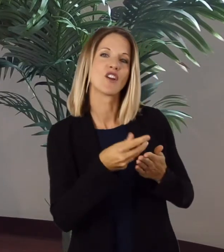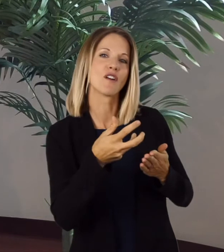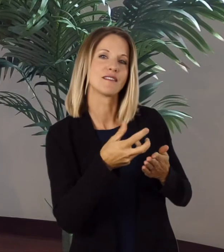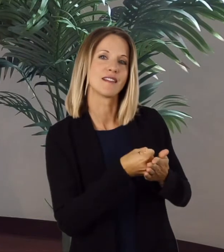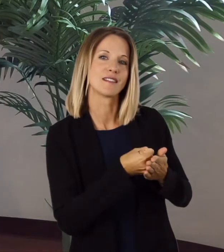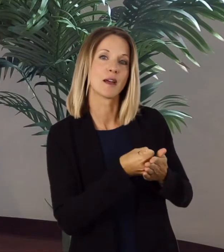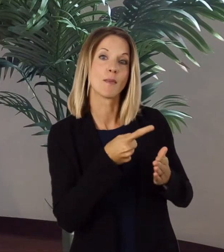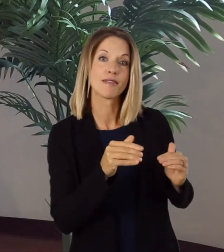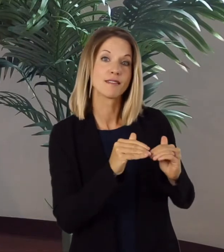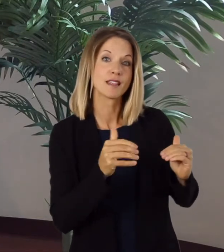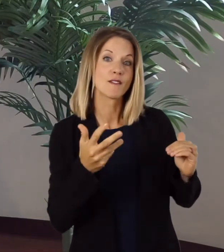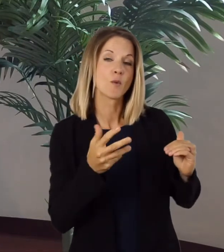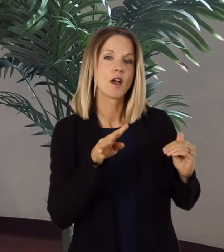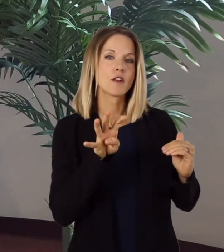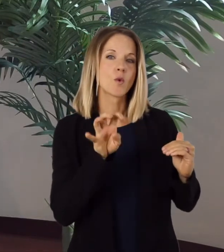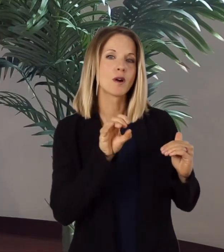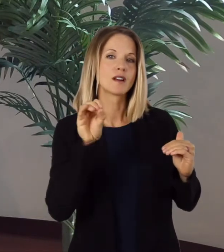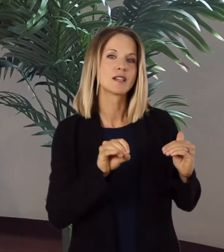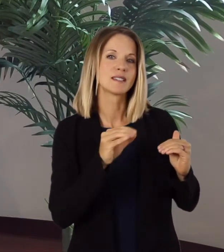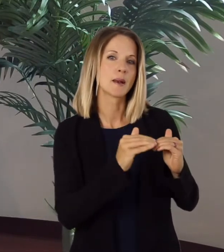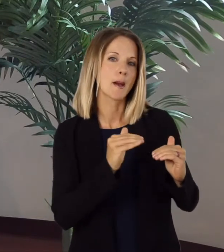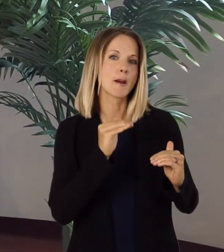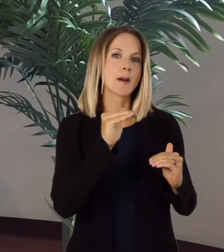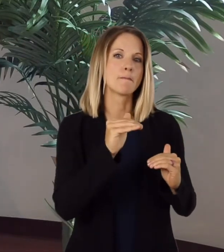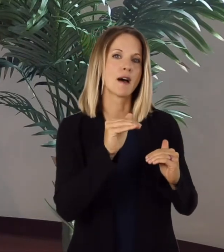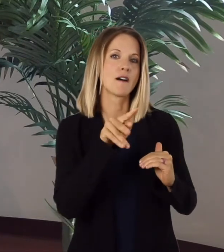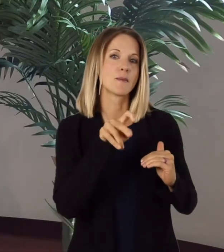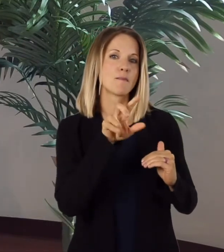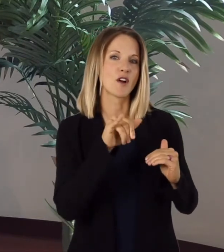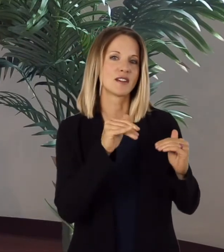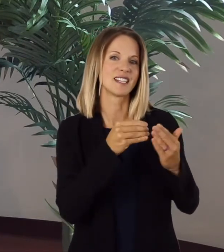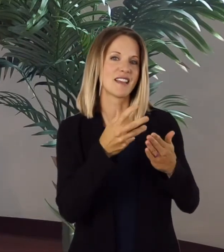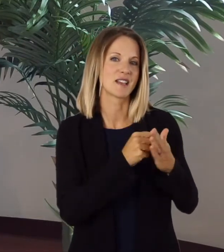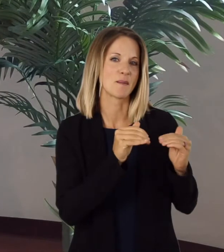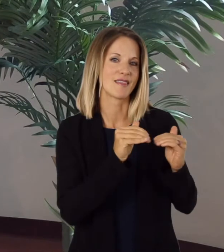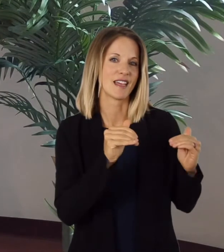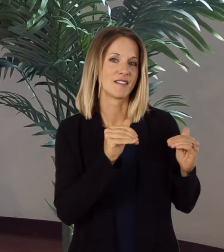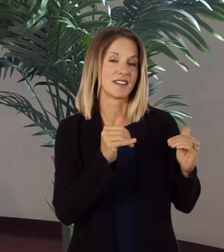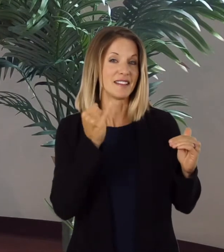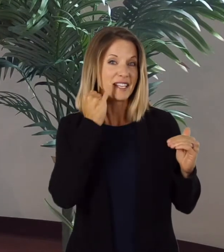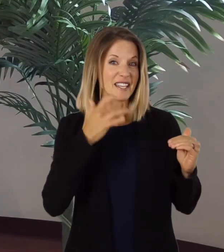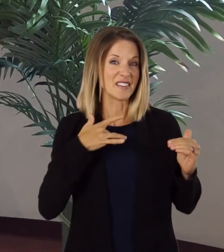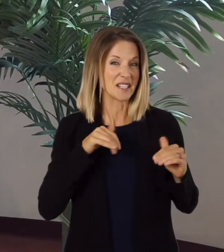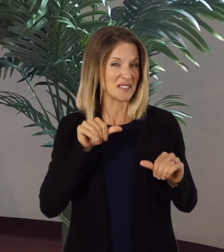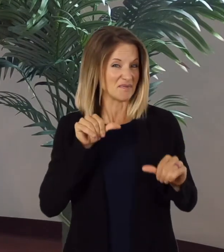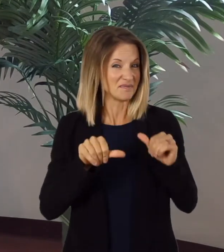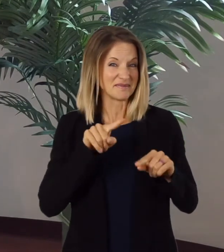above the poverty income level. Don't worry about trying to memorize those things. Just come in and see an ATLA